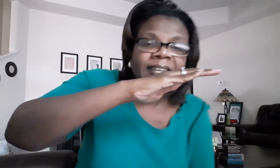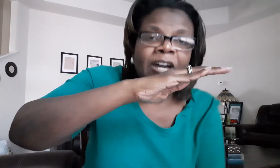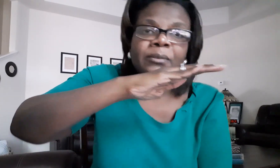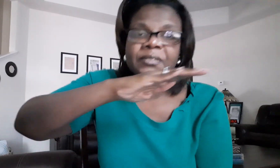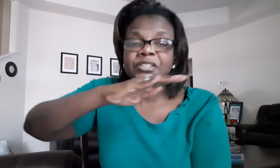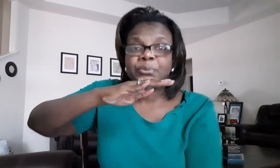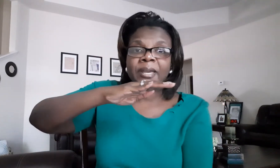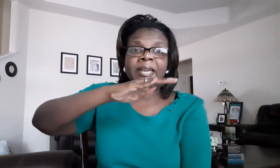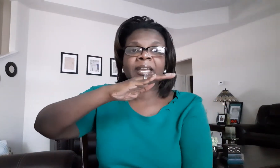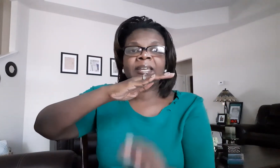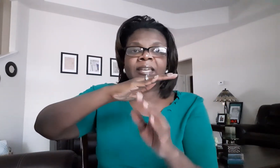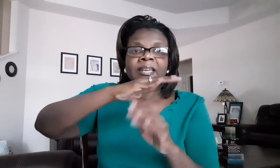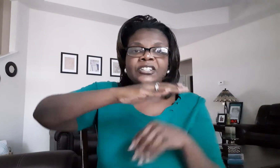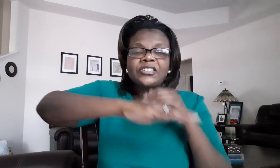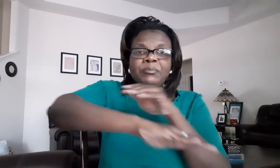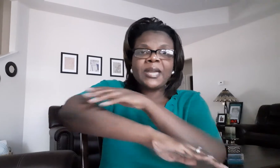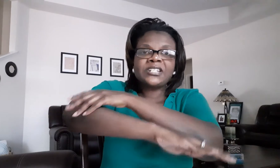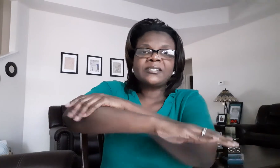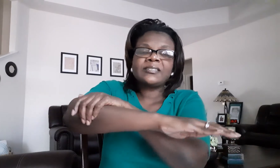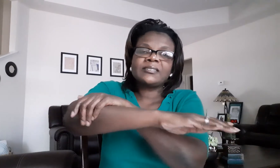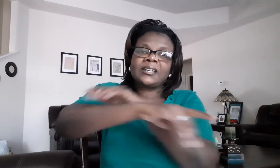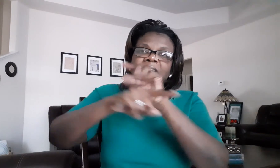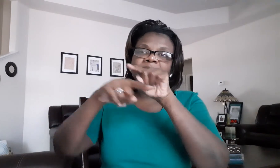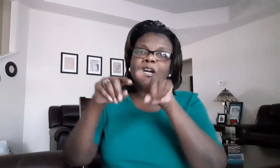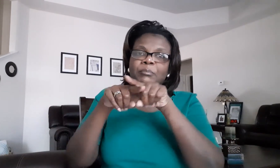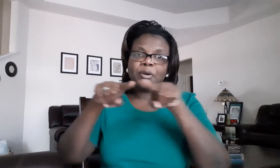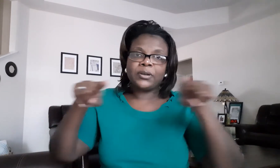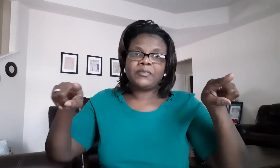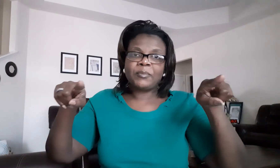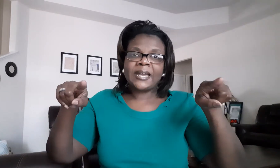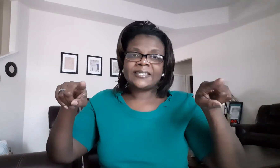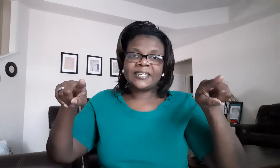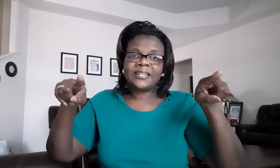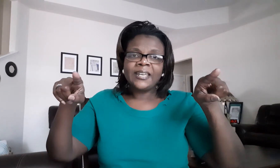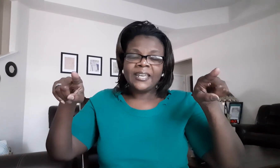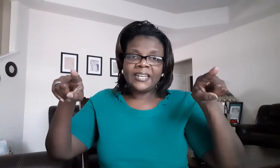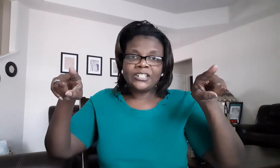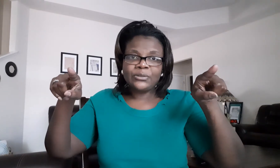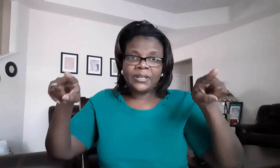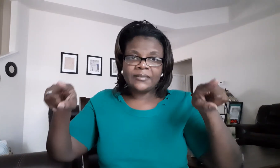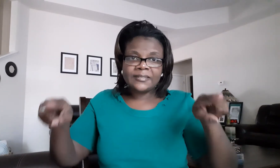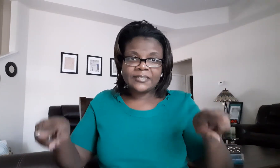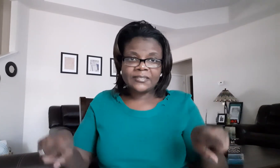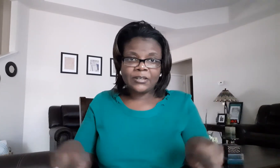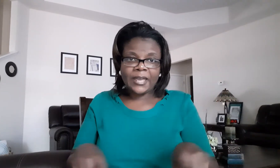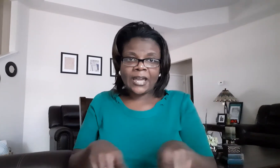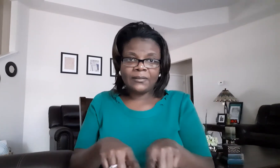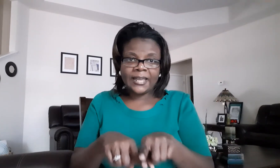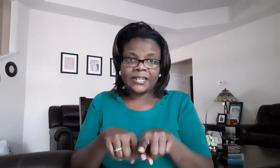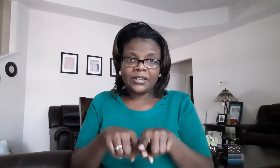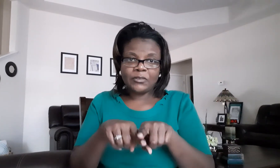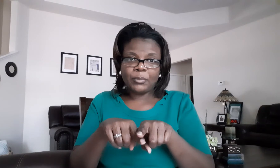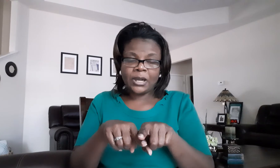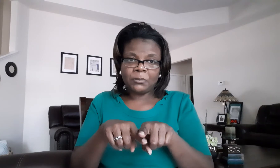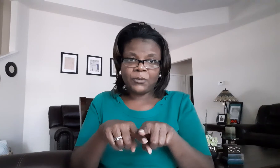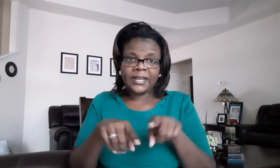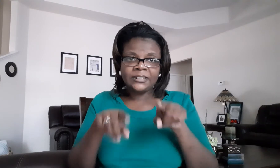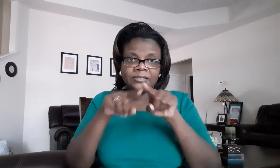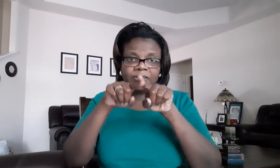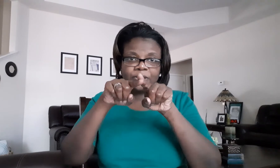out this way just imagine this is like the top part of a basket and you and this is the outline of the bottom right so